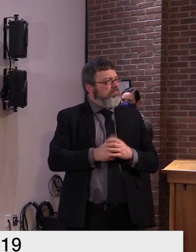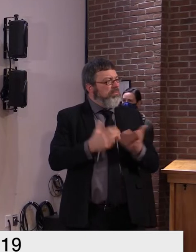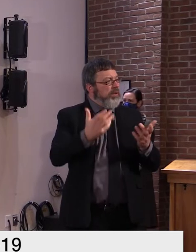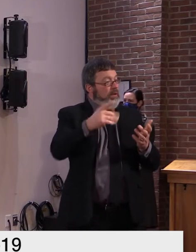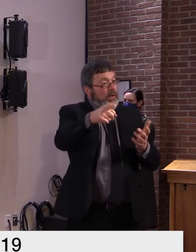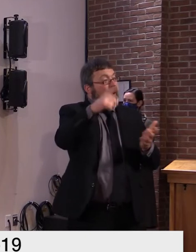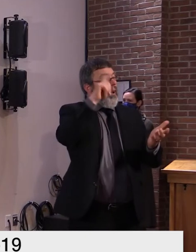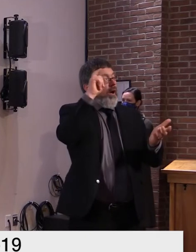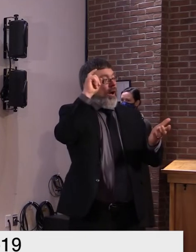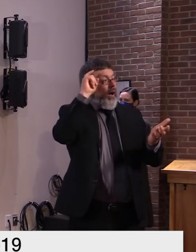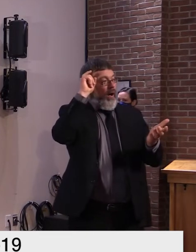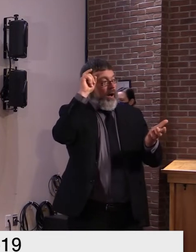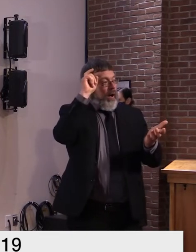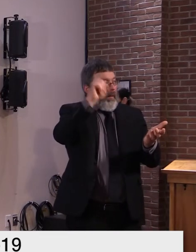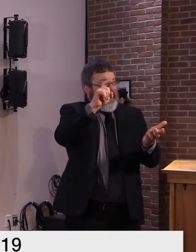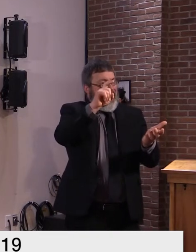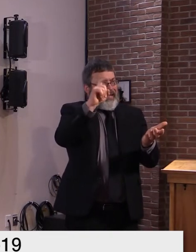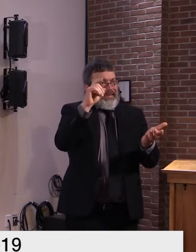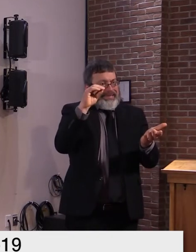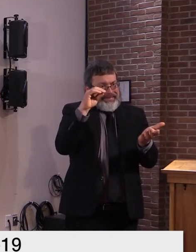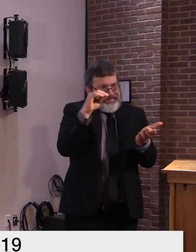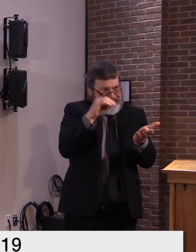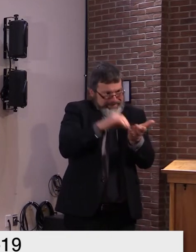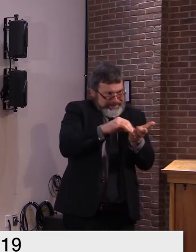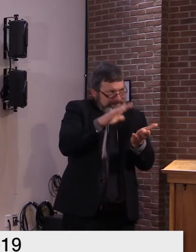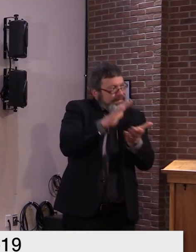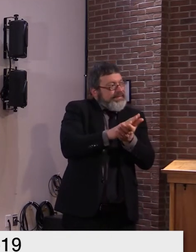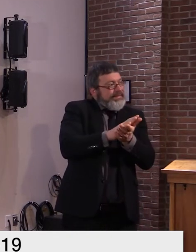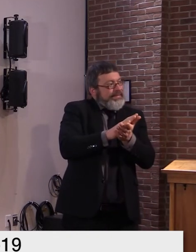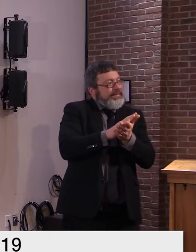end of january so time is of the essence